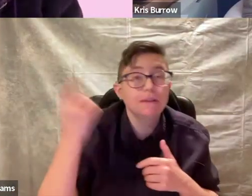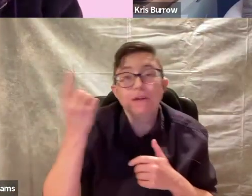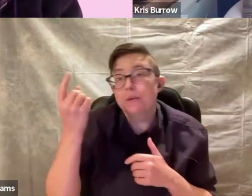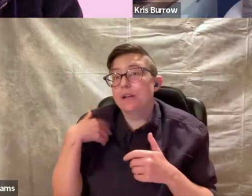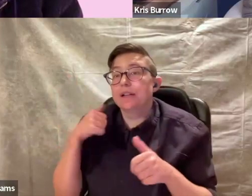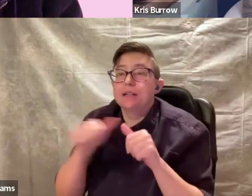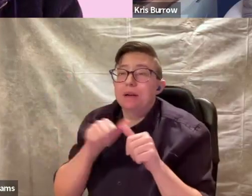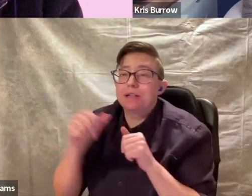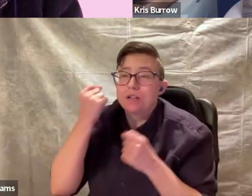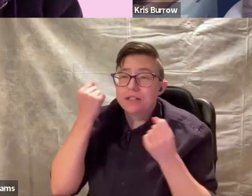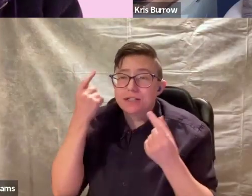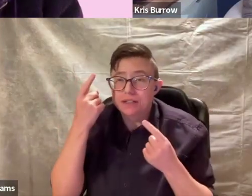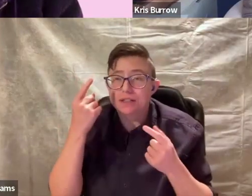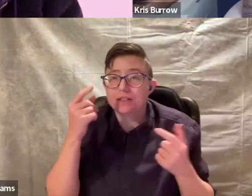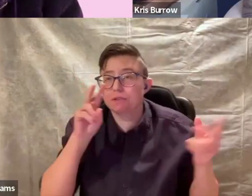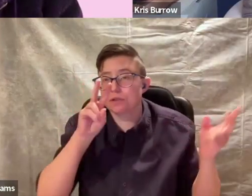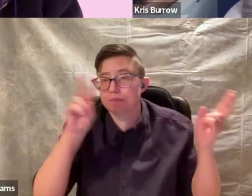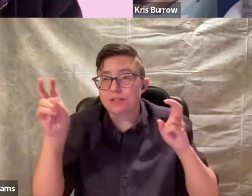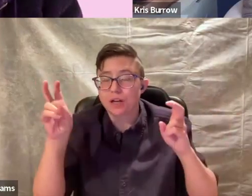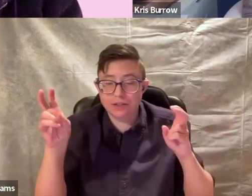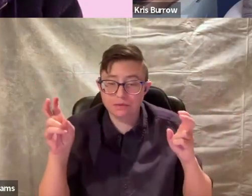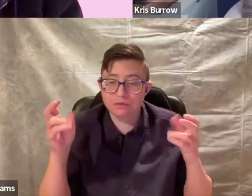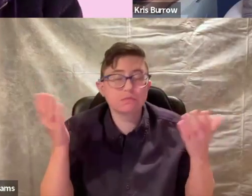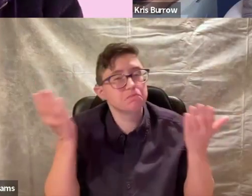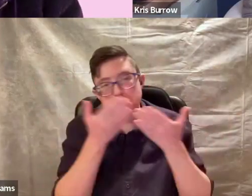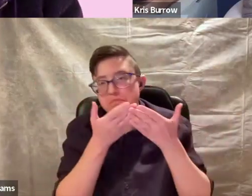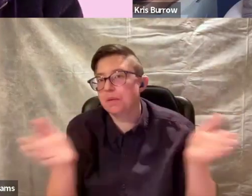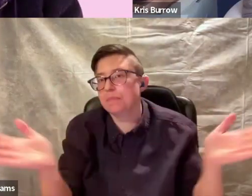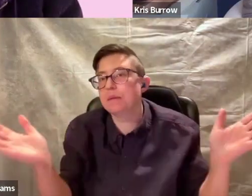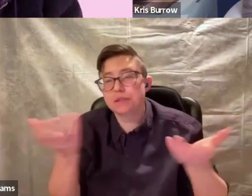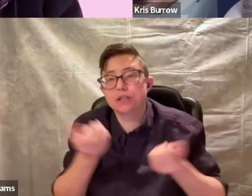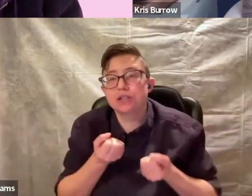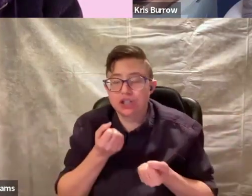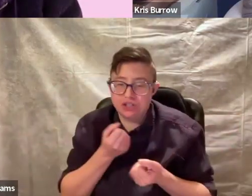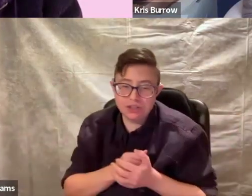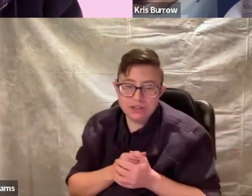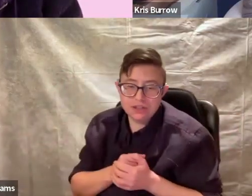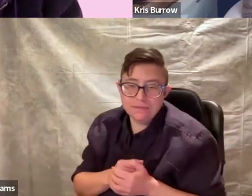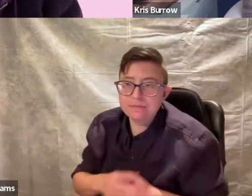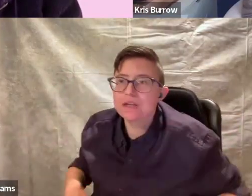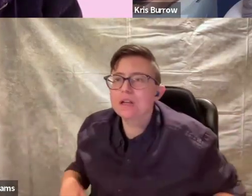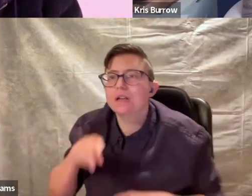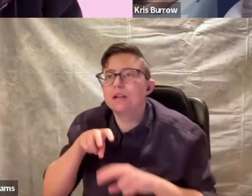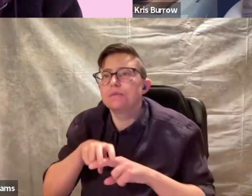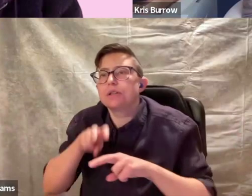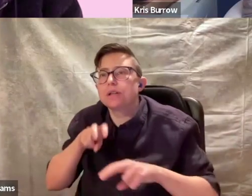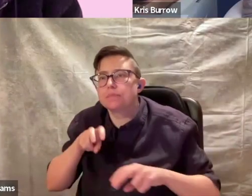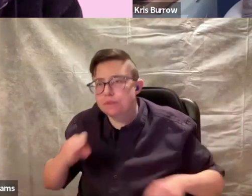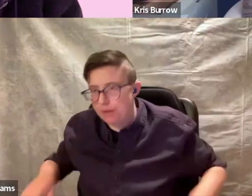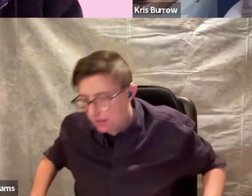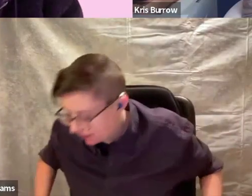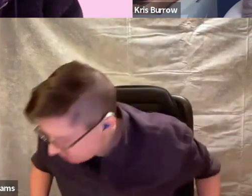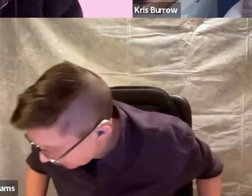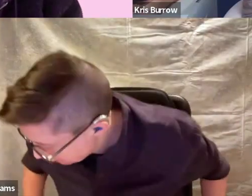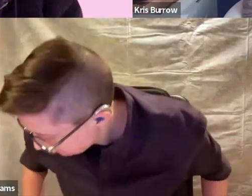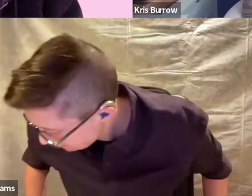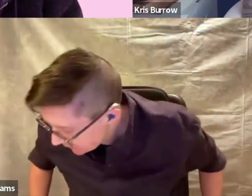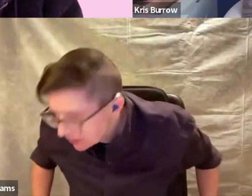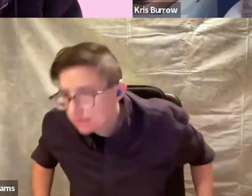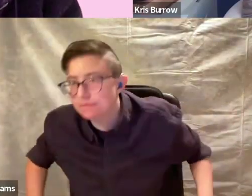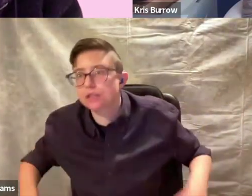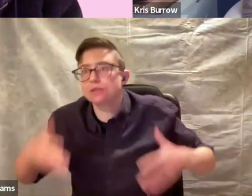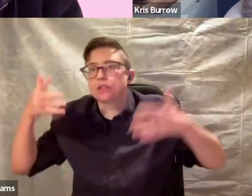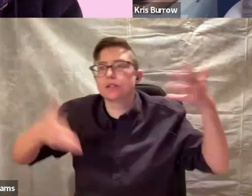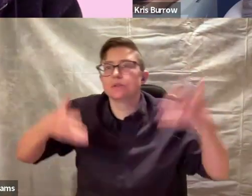But if anyone has any better ideas for my title, I'm open to suggestions. Just going to move back a little bit,